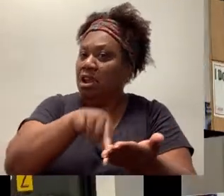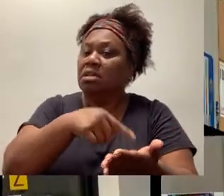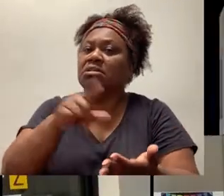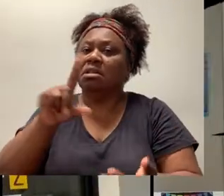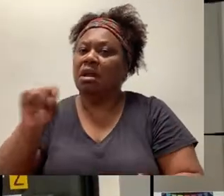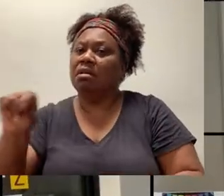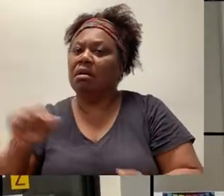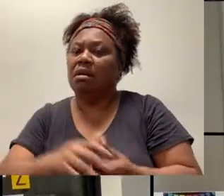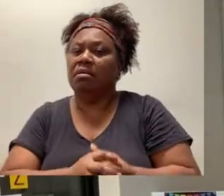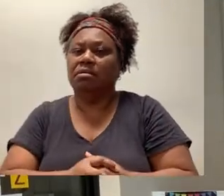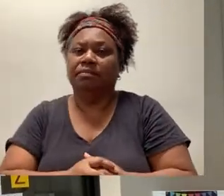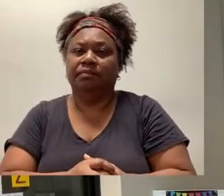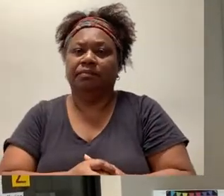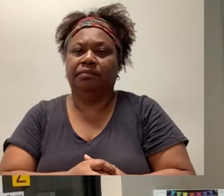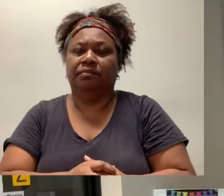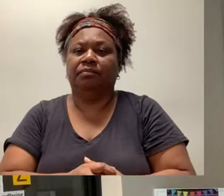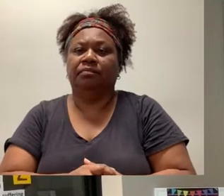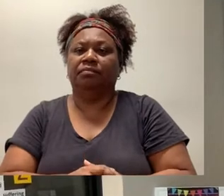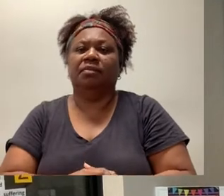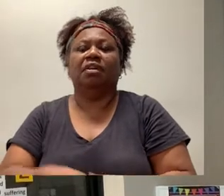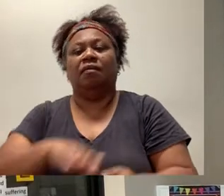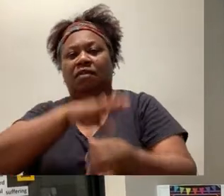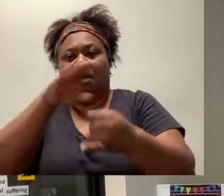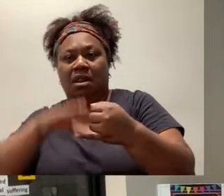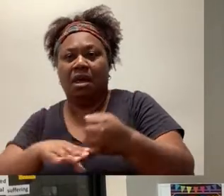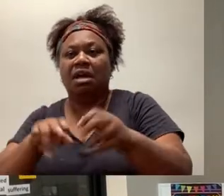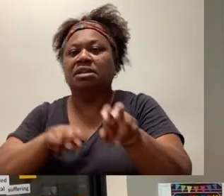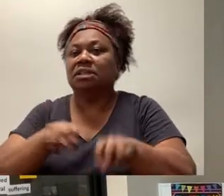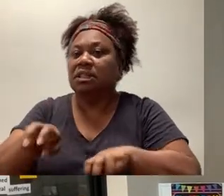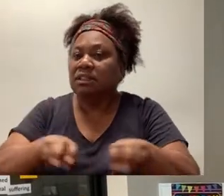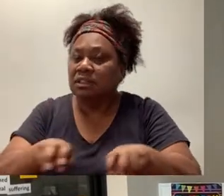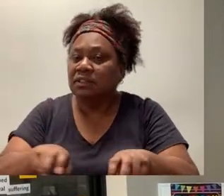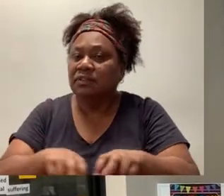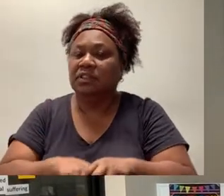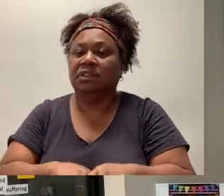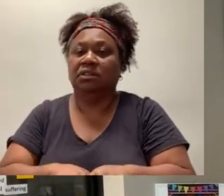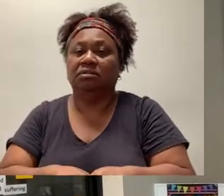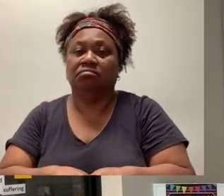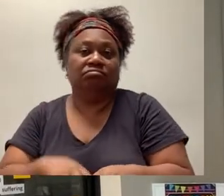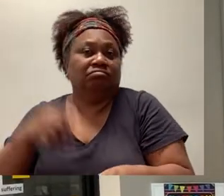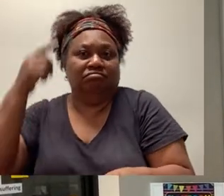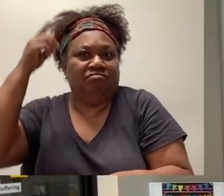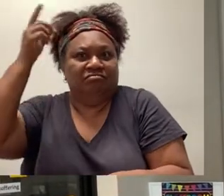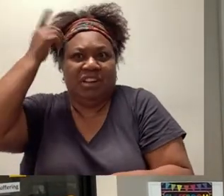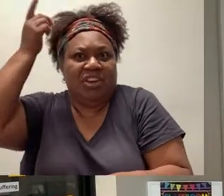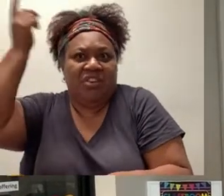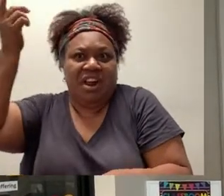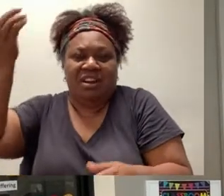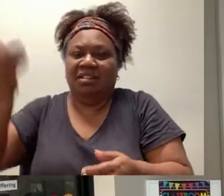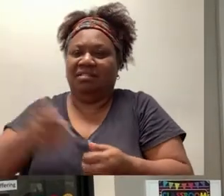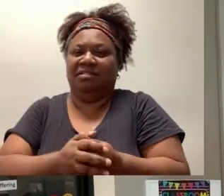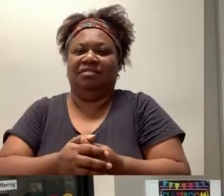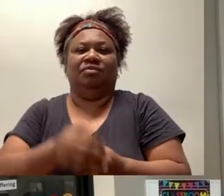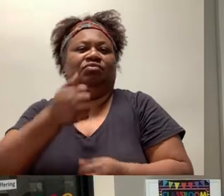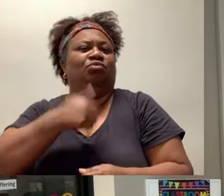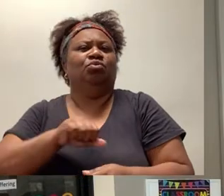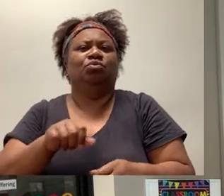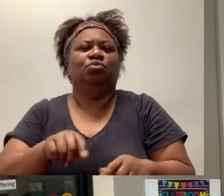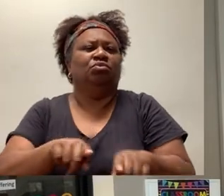And for the last activity this is where you're going to get creative. What other things in your household can you measure? You might use a